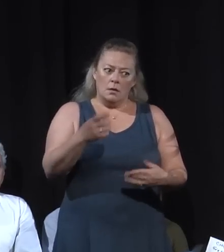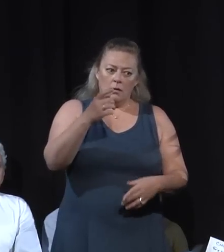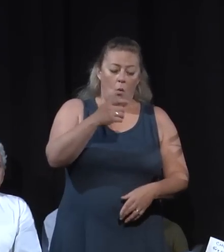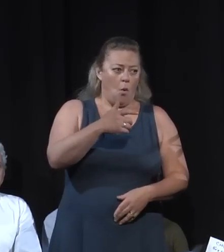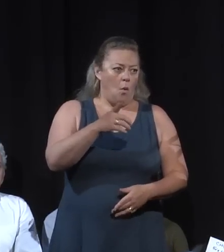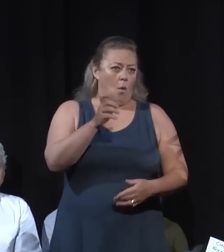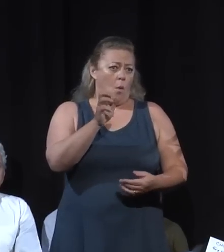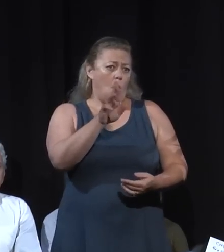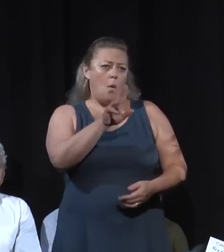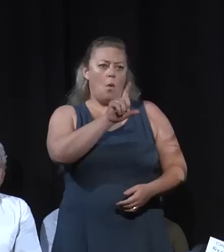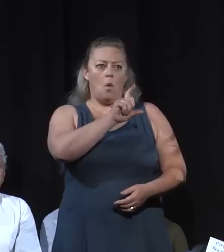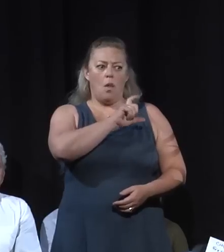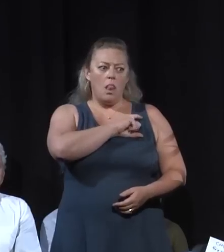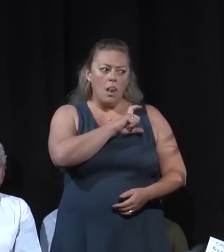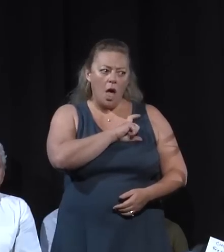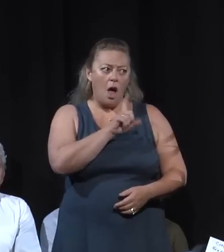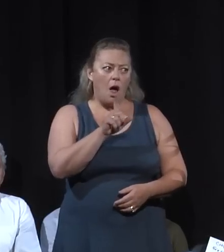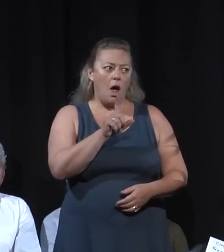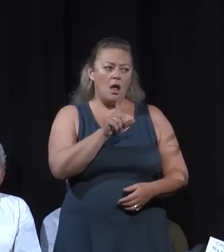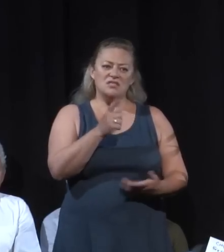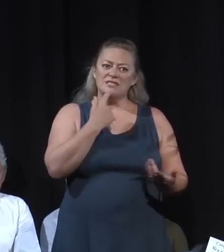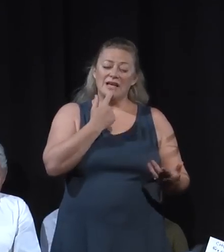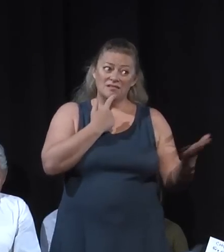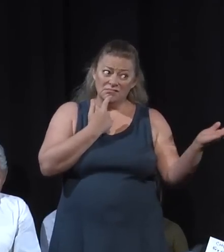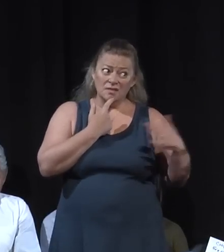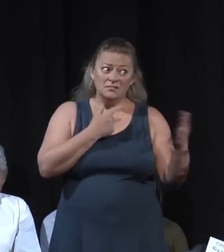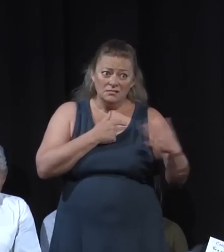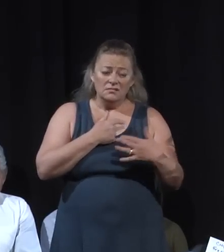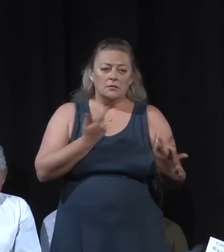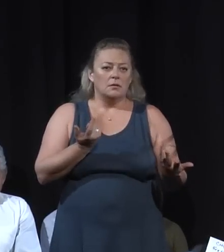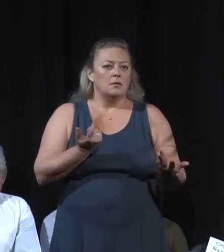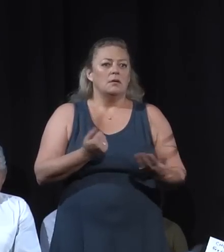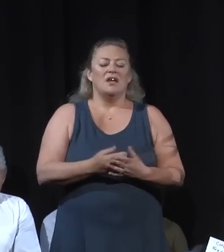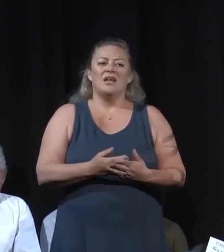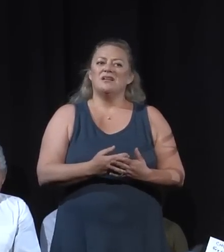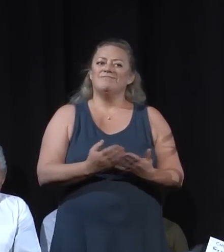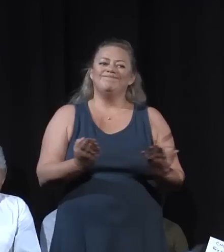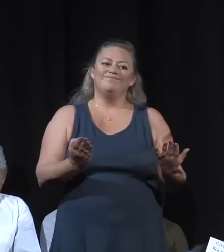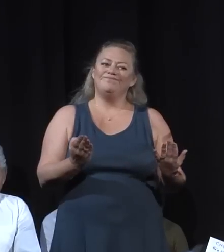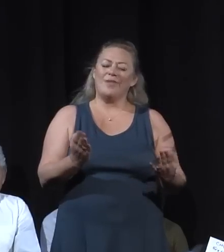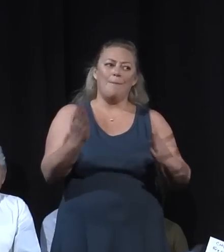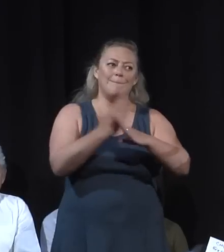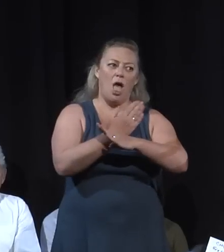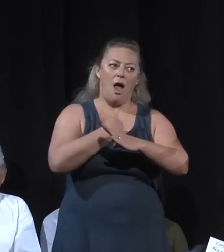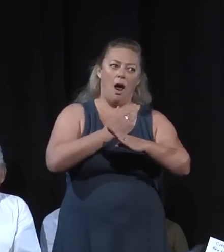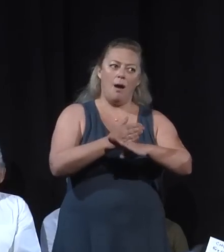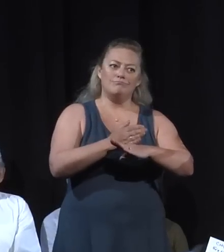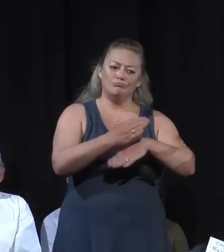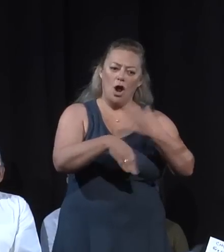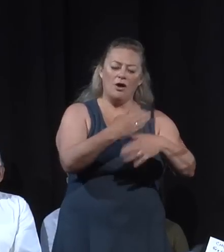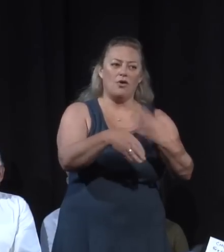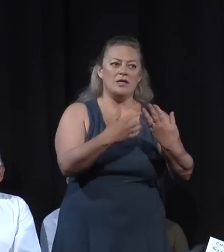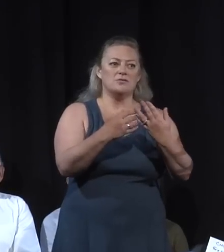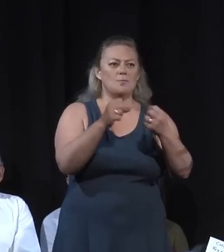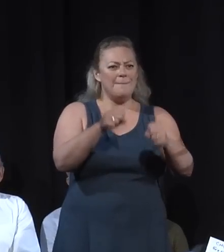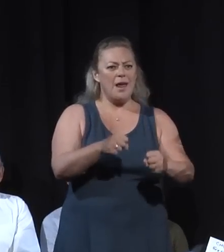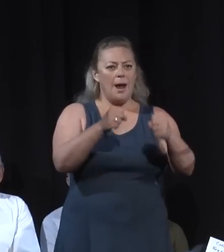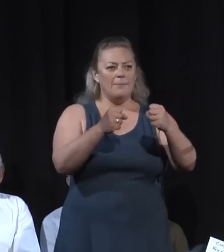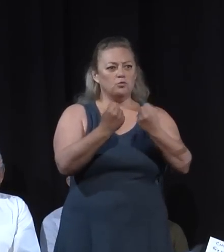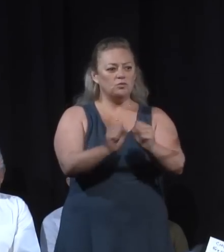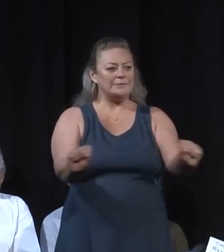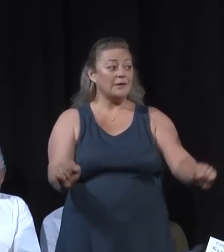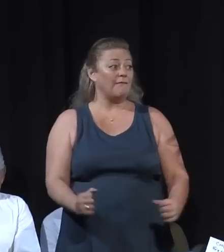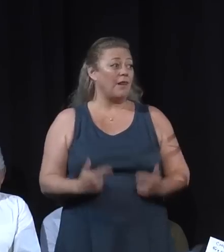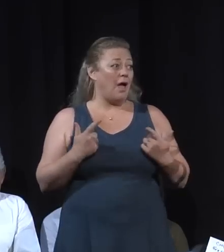officers coming through. And it impeded our progress or our efforts to save lives. And the fire may have